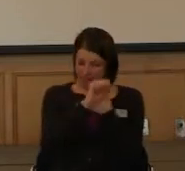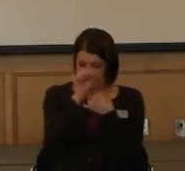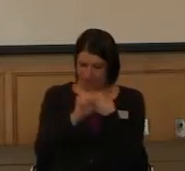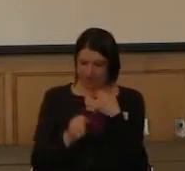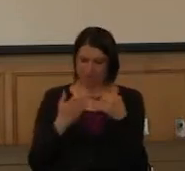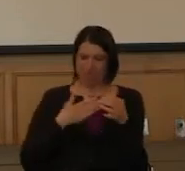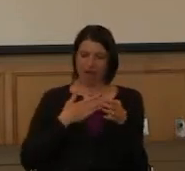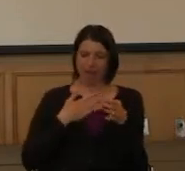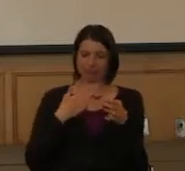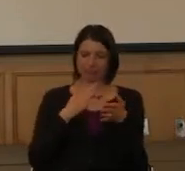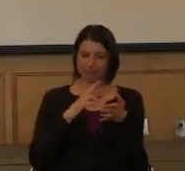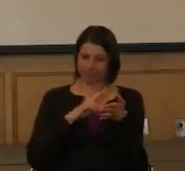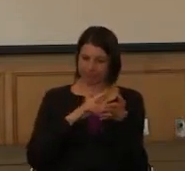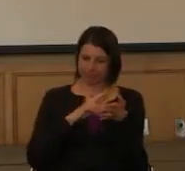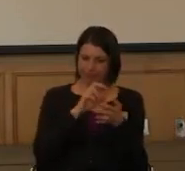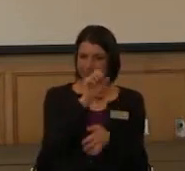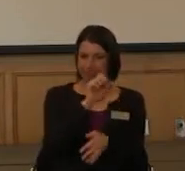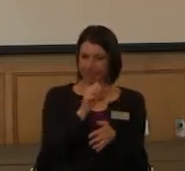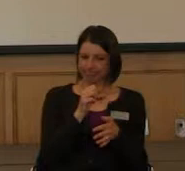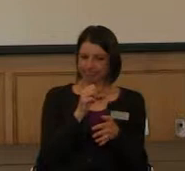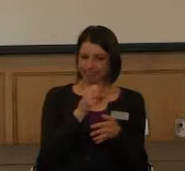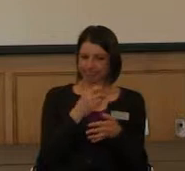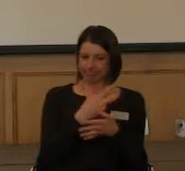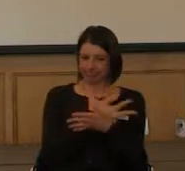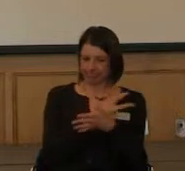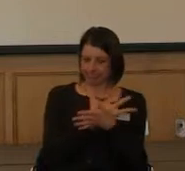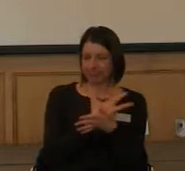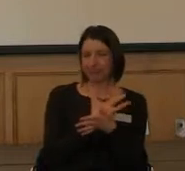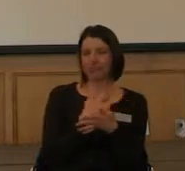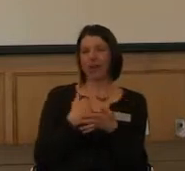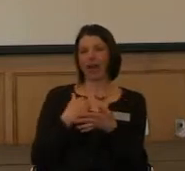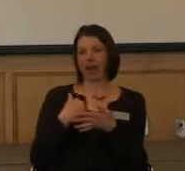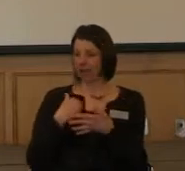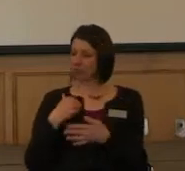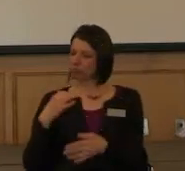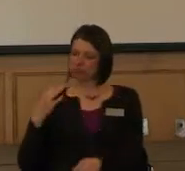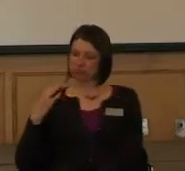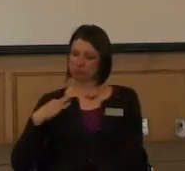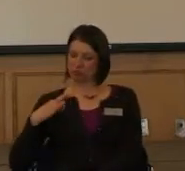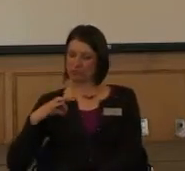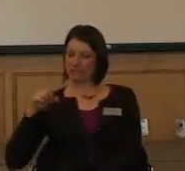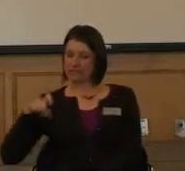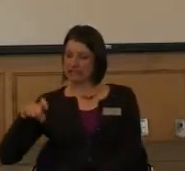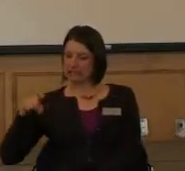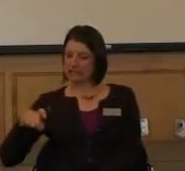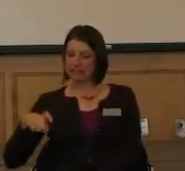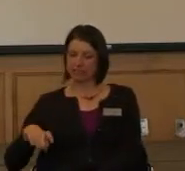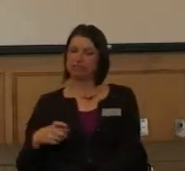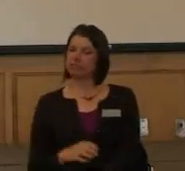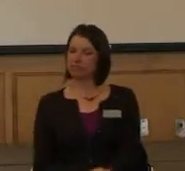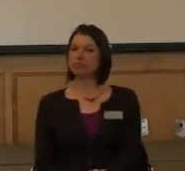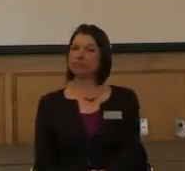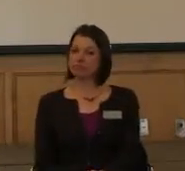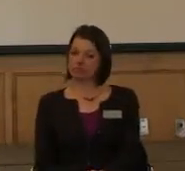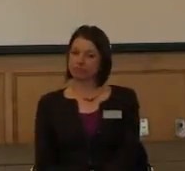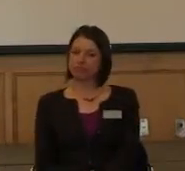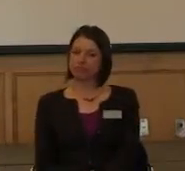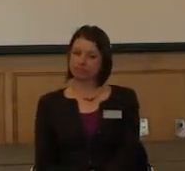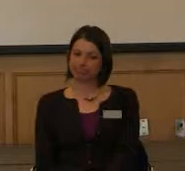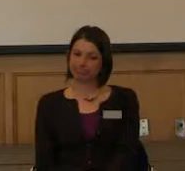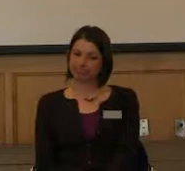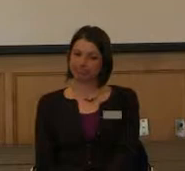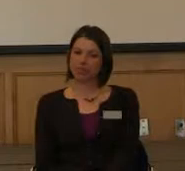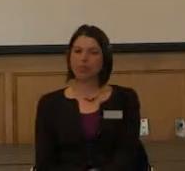had a free-floating couple of credits that I needed to fill that were supposed to be